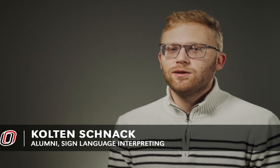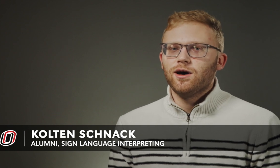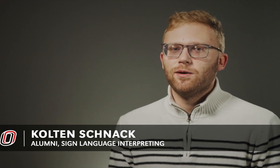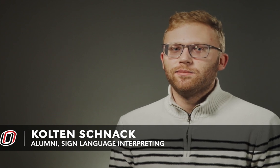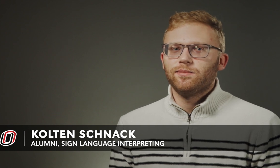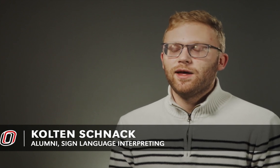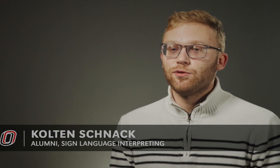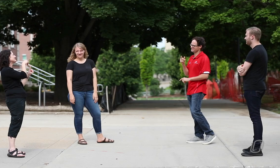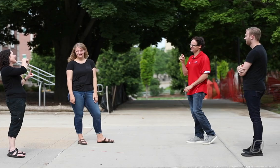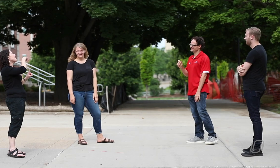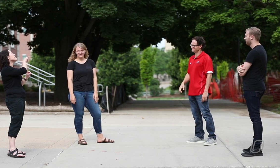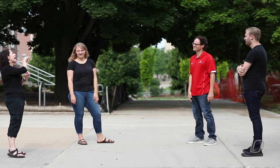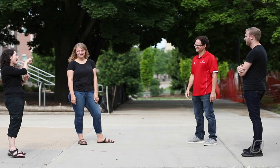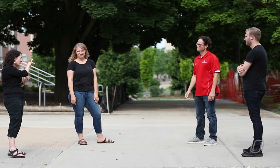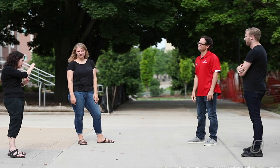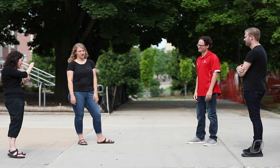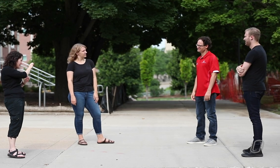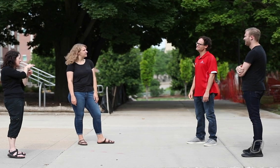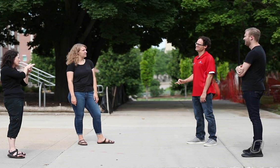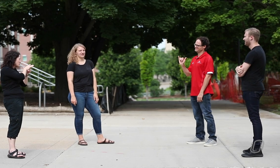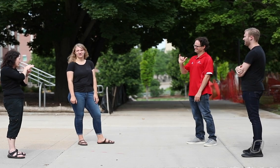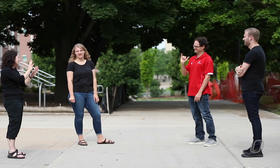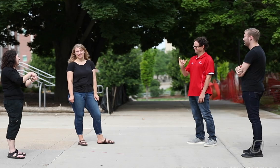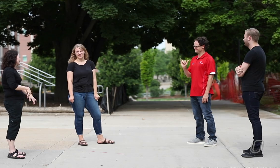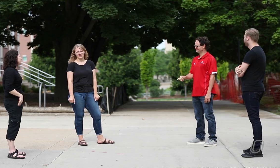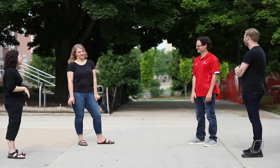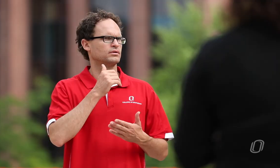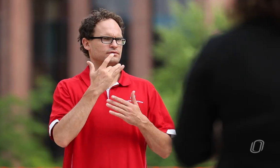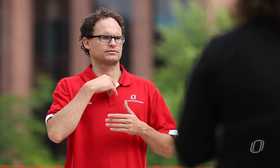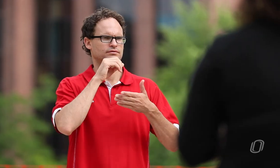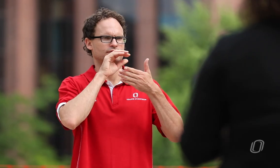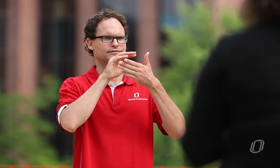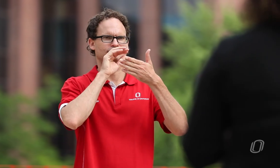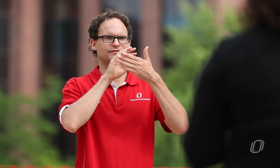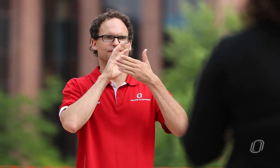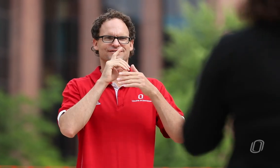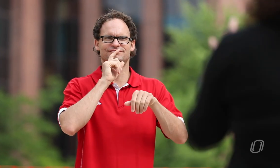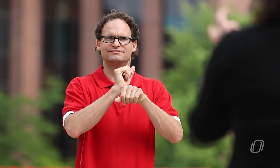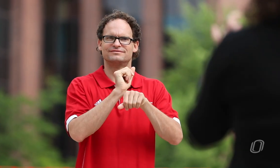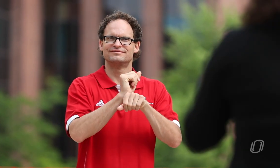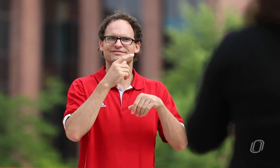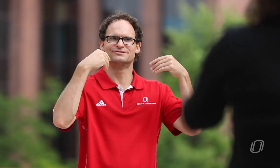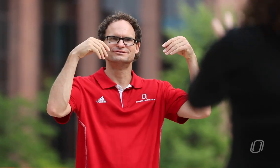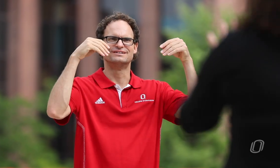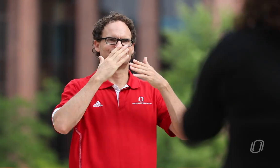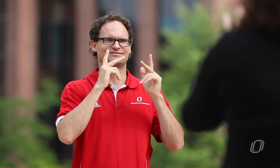and through that I got to meet the local deaf community and I got to make a lot of new friends and make those local